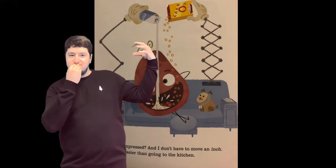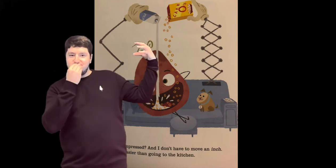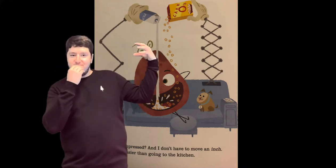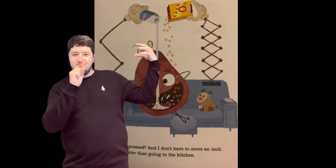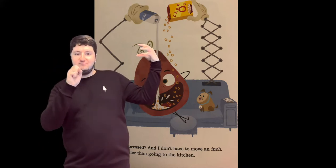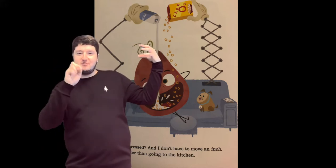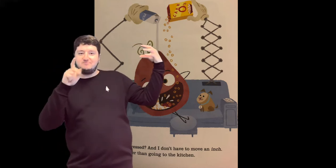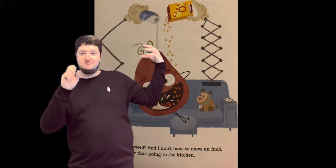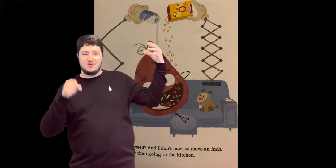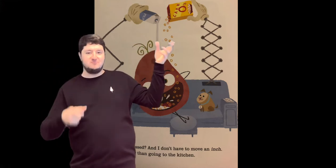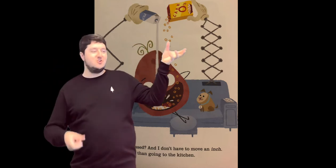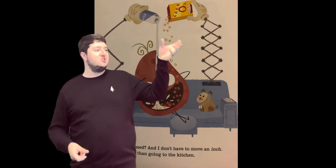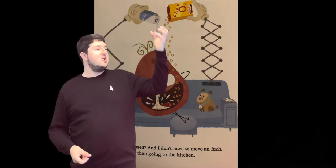snacks whenever I want